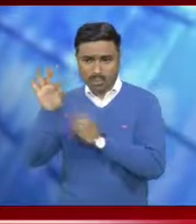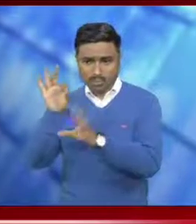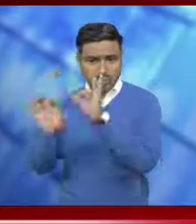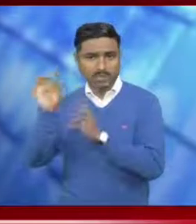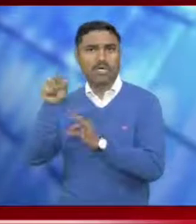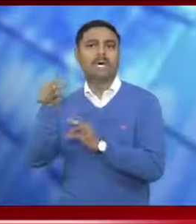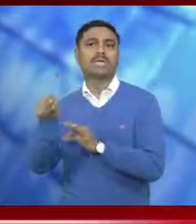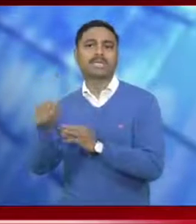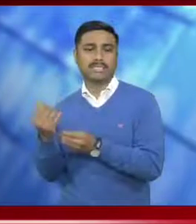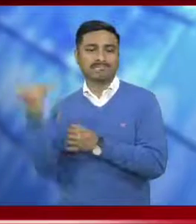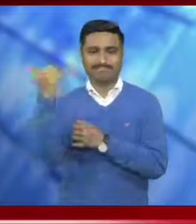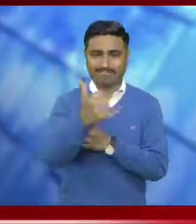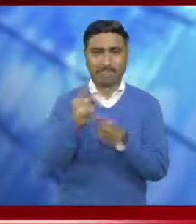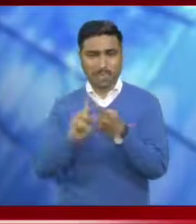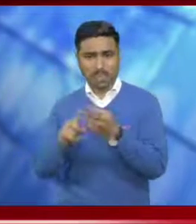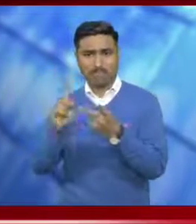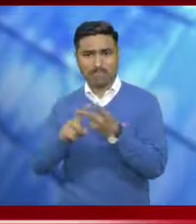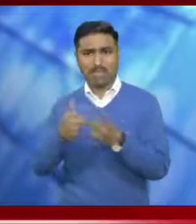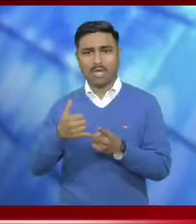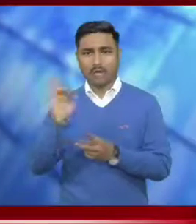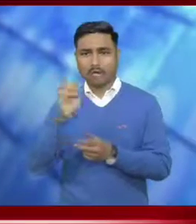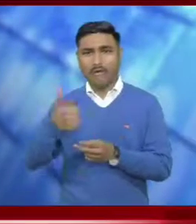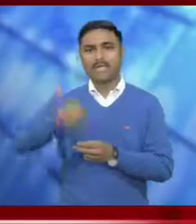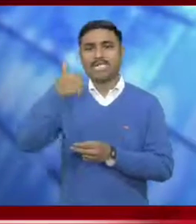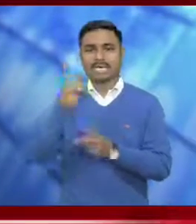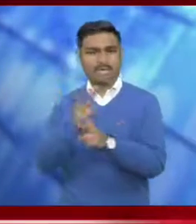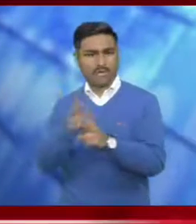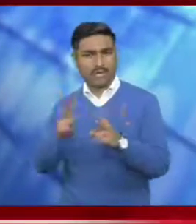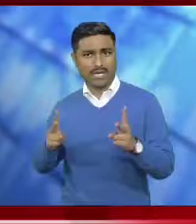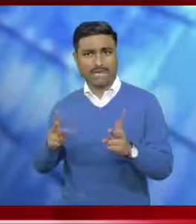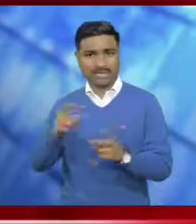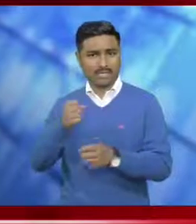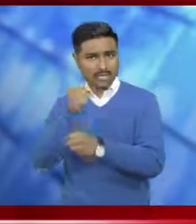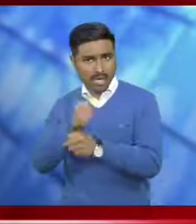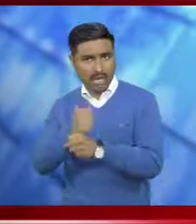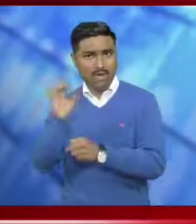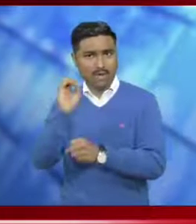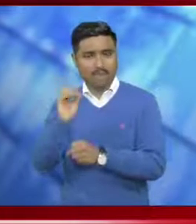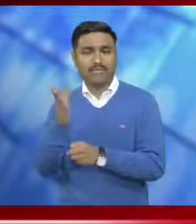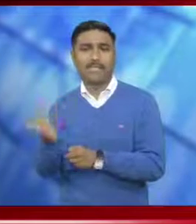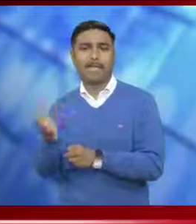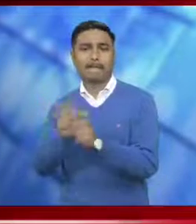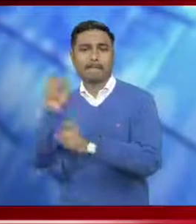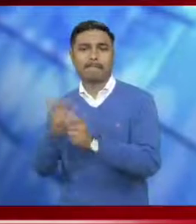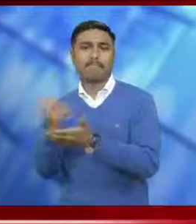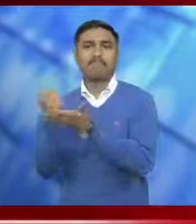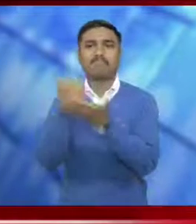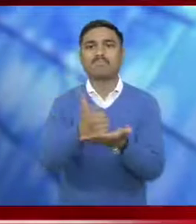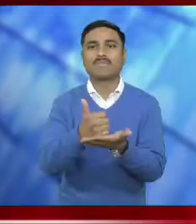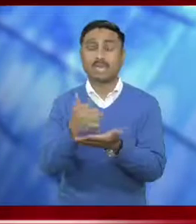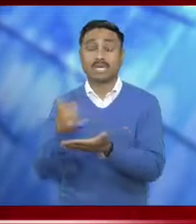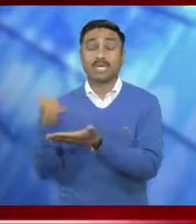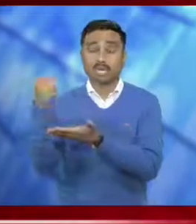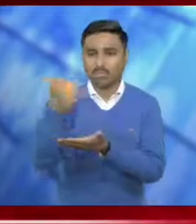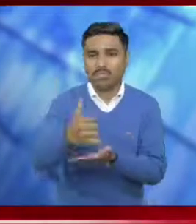neighbouring countries, besides officials from both the central government as well as the state government. Chief Minister Supreme Singh